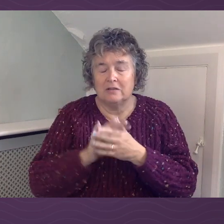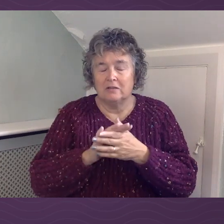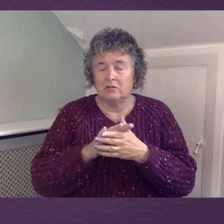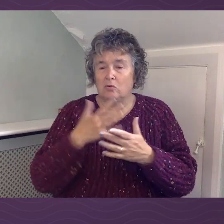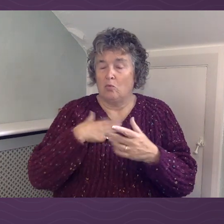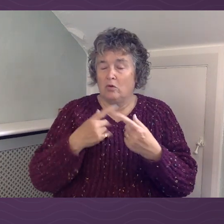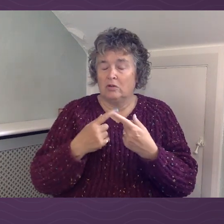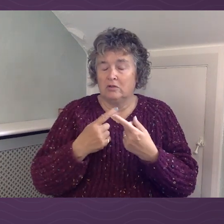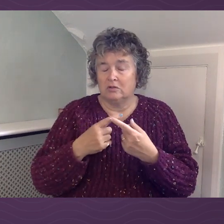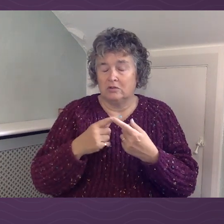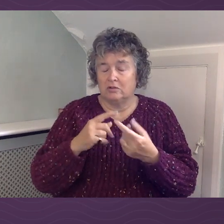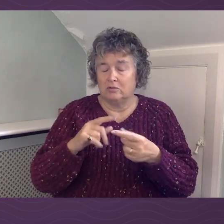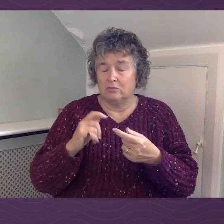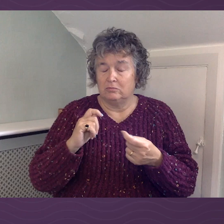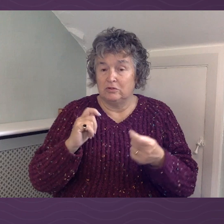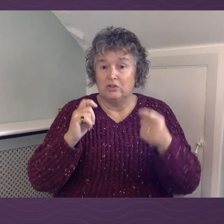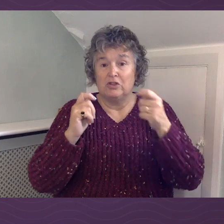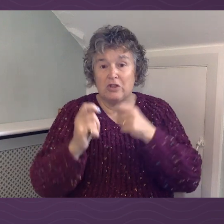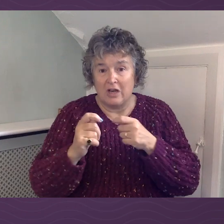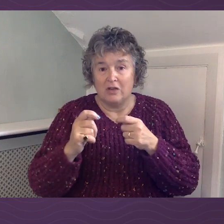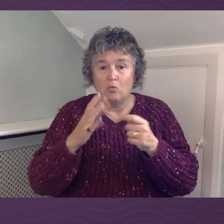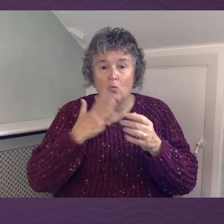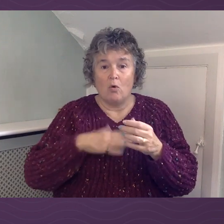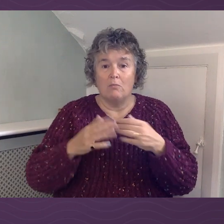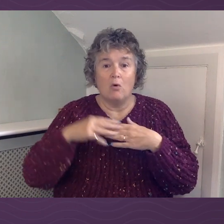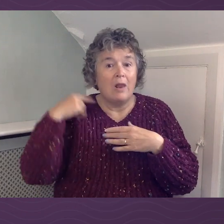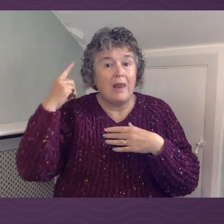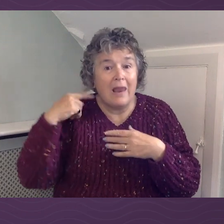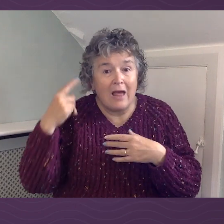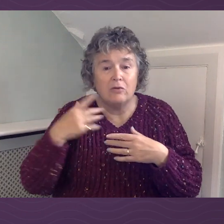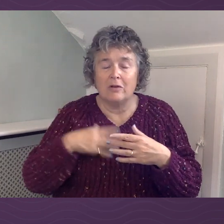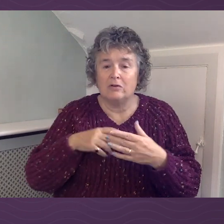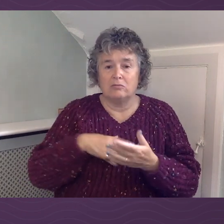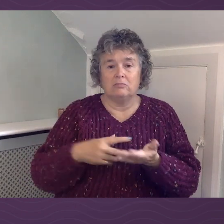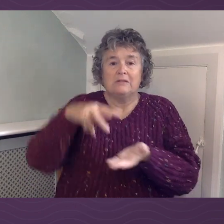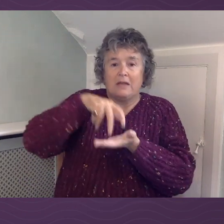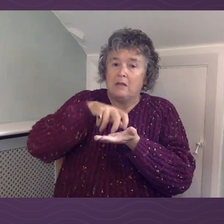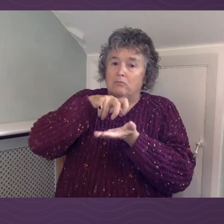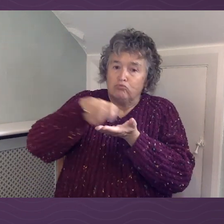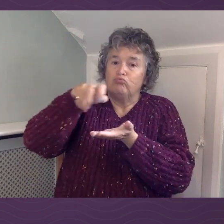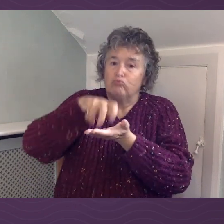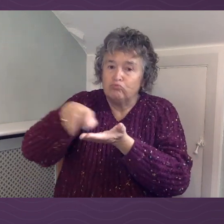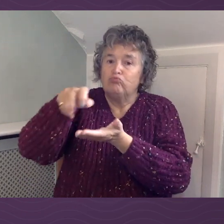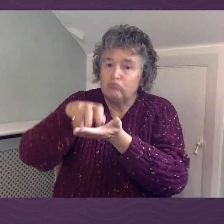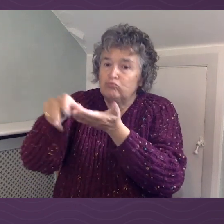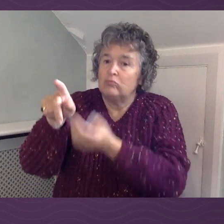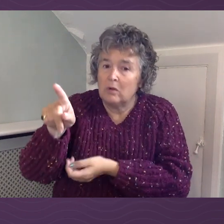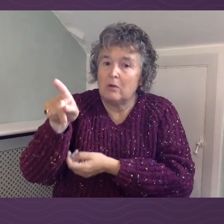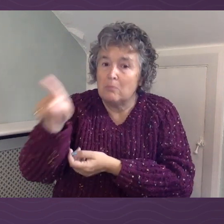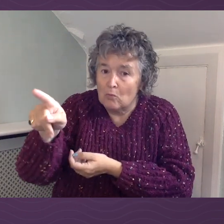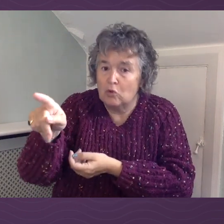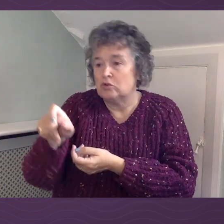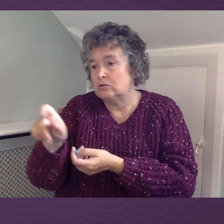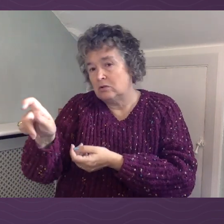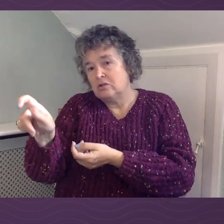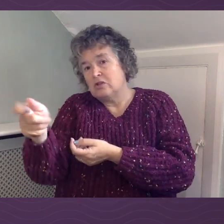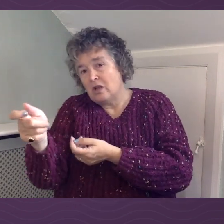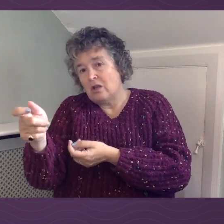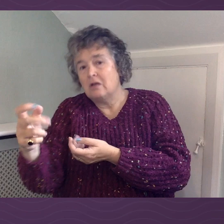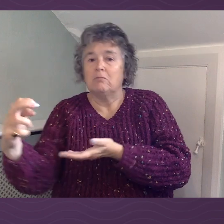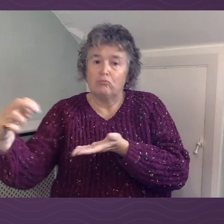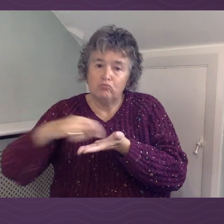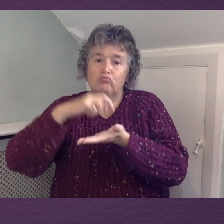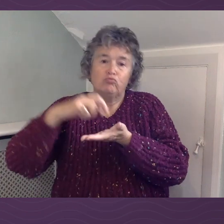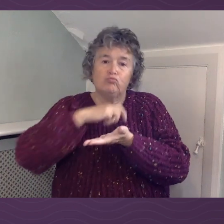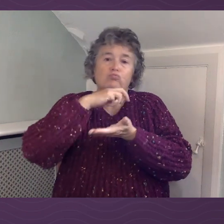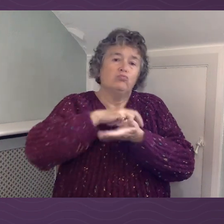wanted to turn up the volume or you wanted to turn over, you had to get up, walk across the room, push a button or turn a knob, go and sit